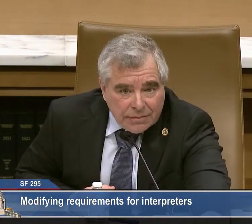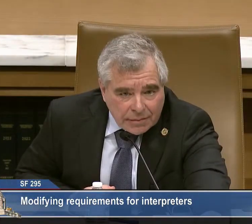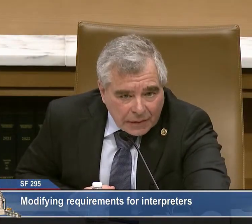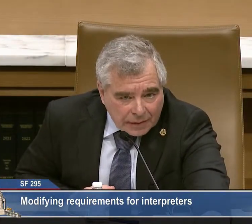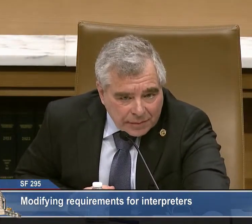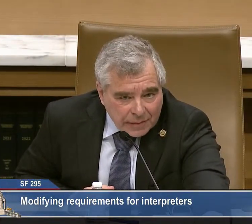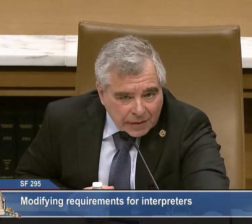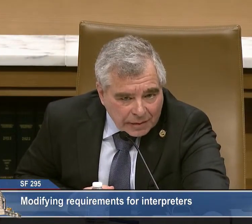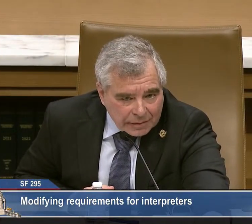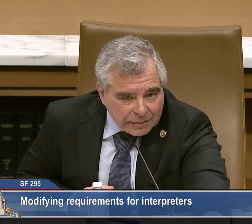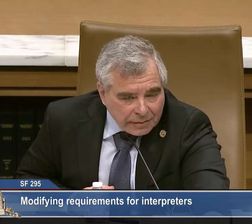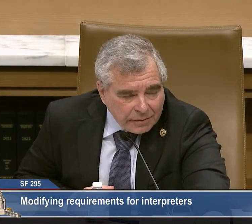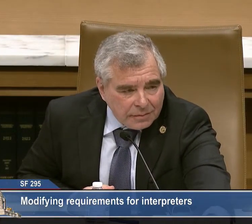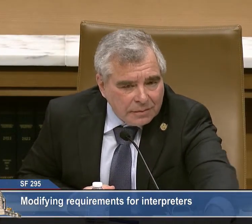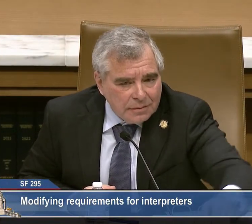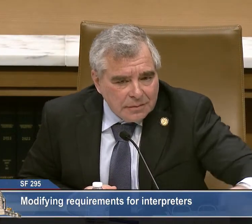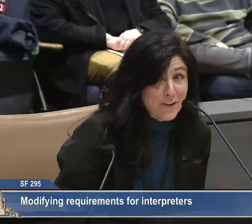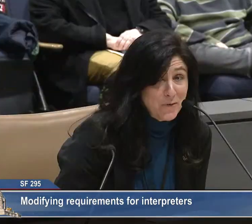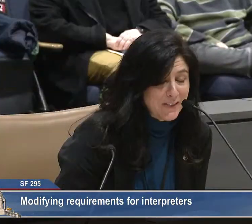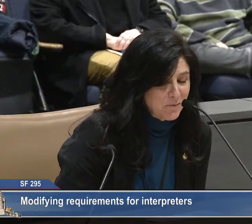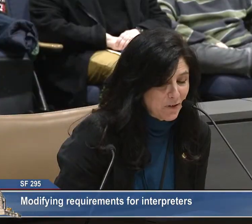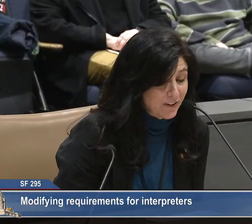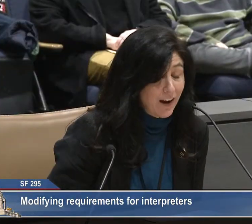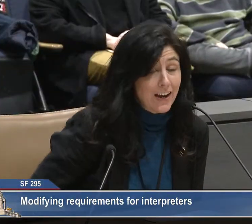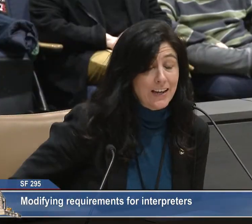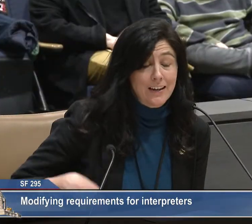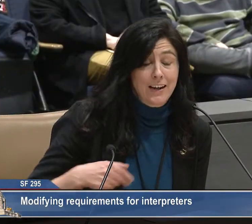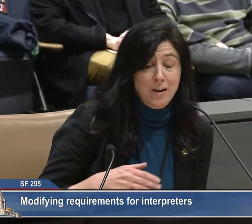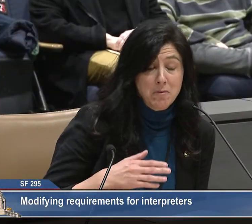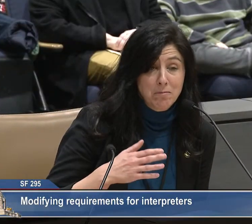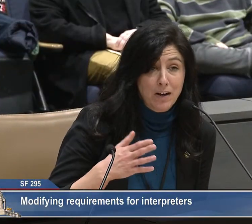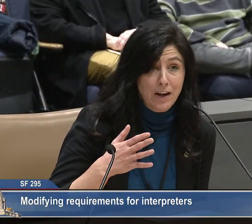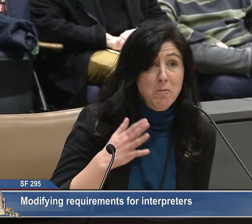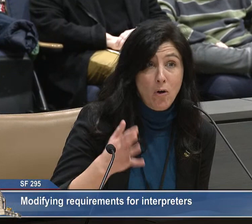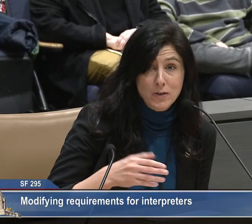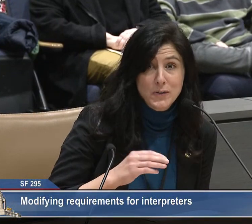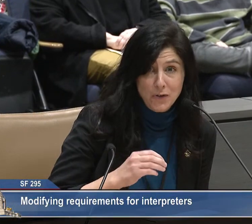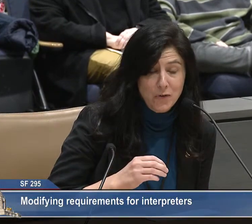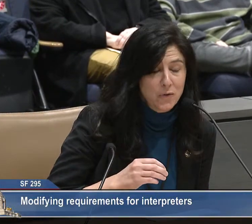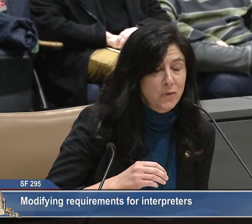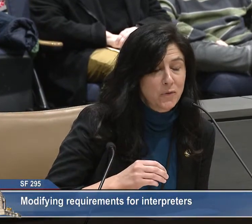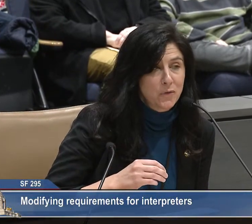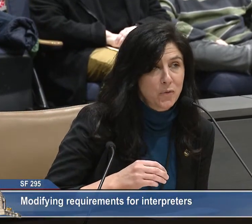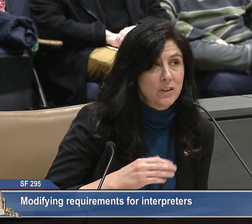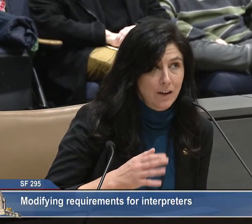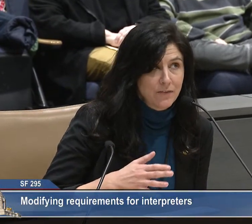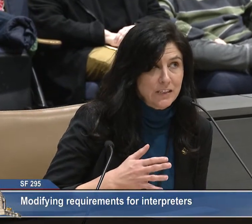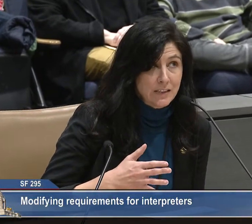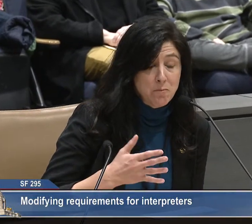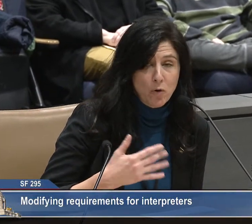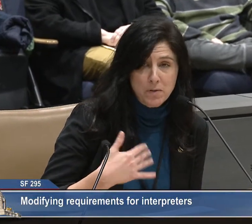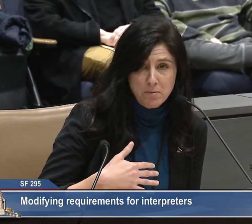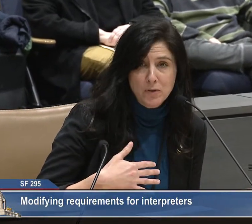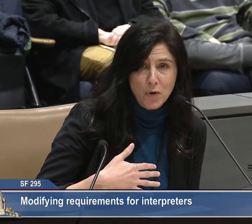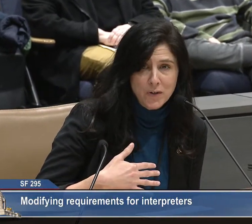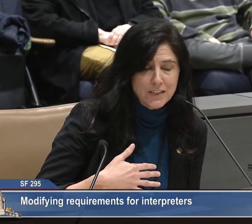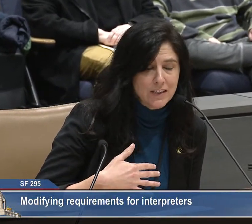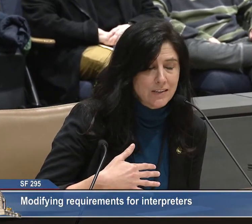Thank you, Mr. Chair, and thank you, Senator Wiesenberg. I also would love to see more people go into this